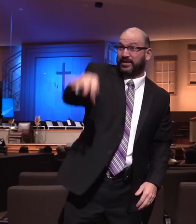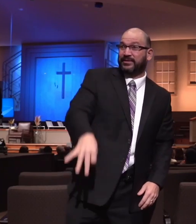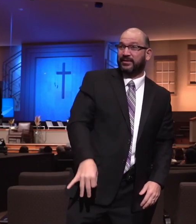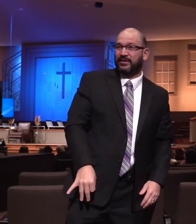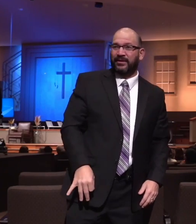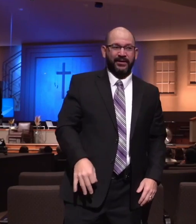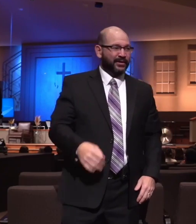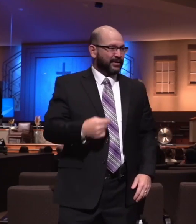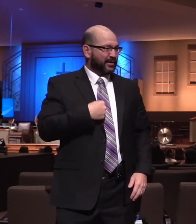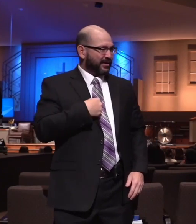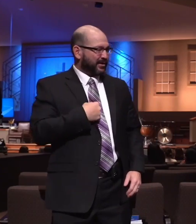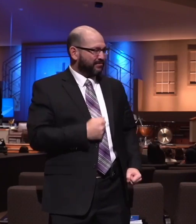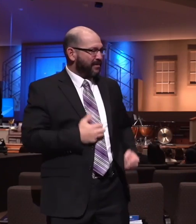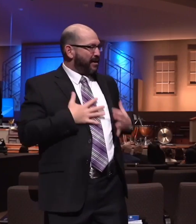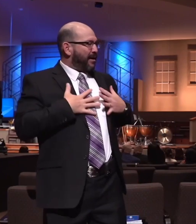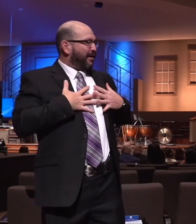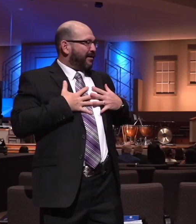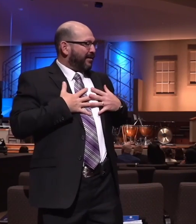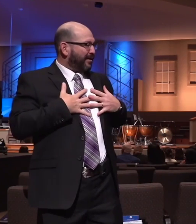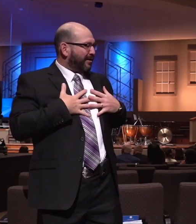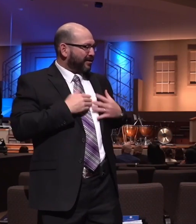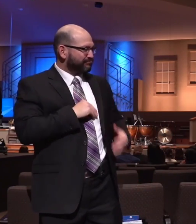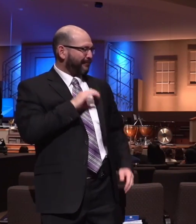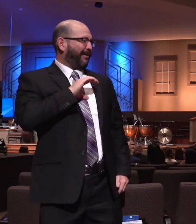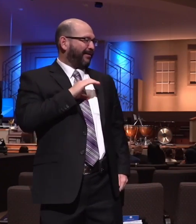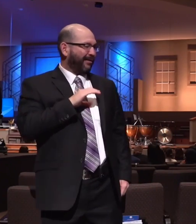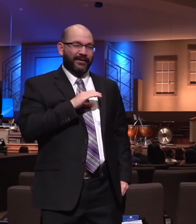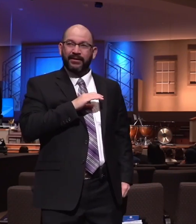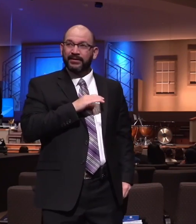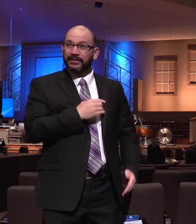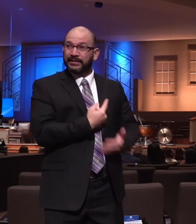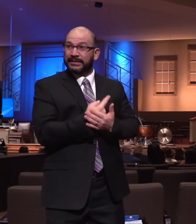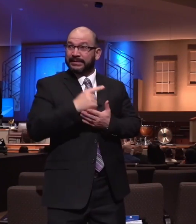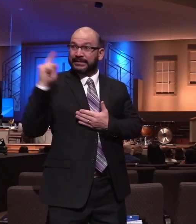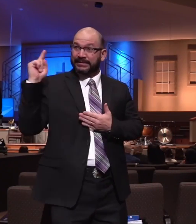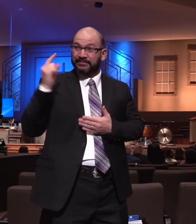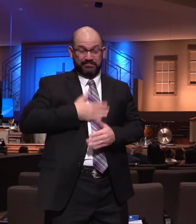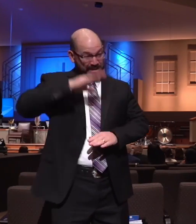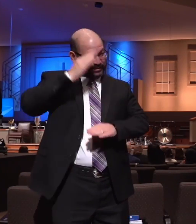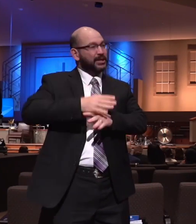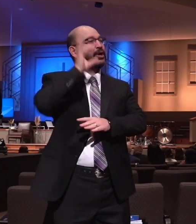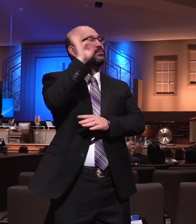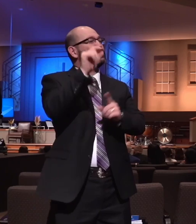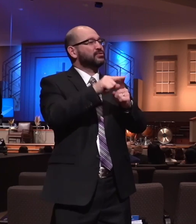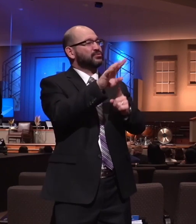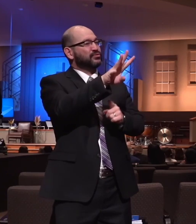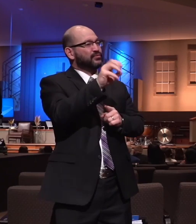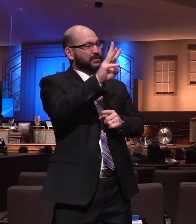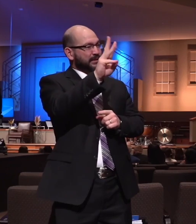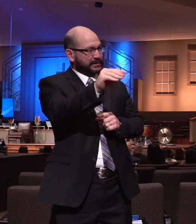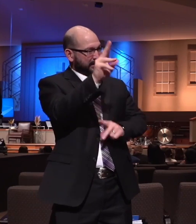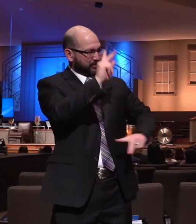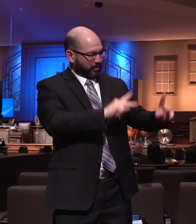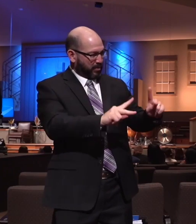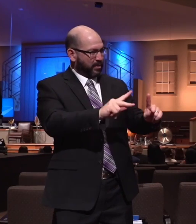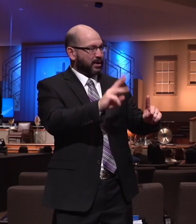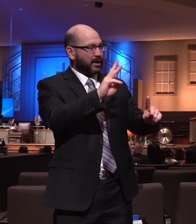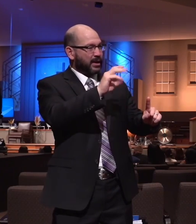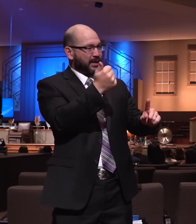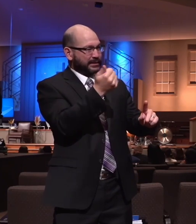daddy's heart happy? By the way, he preached last Sunday to 460 people and had 19 baptized. That's a blessing. Called